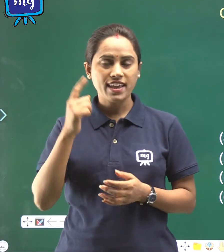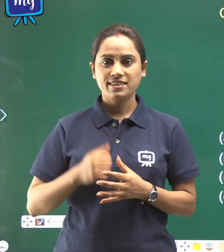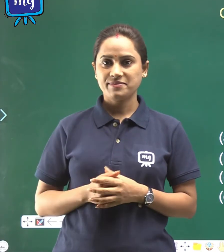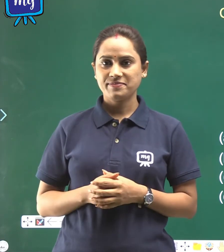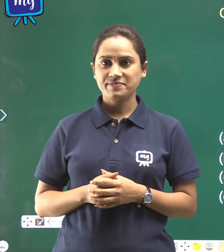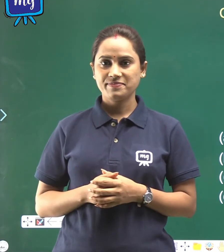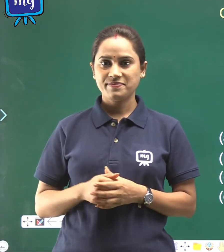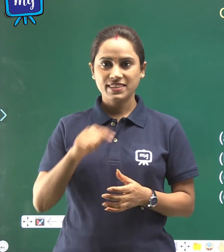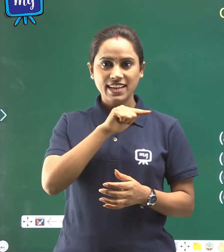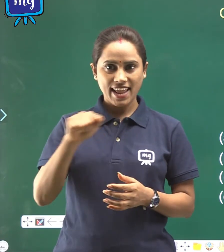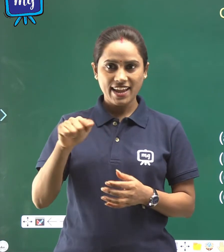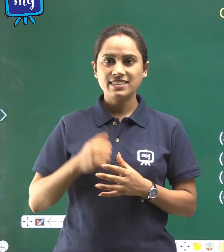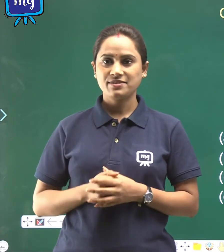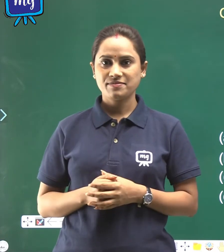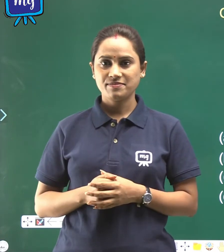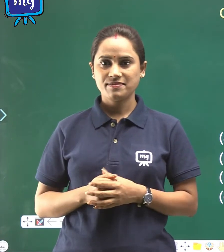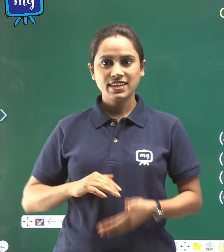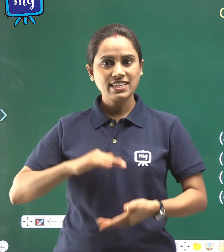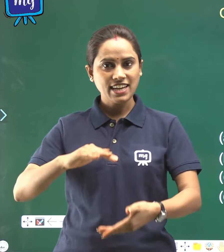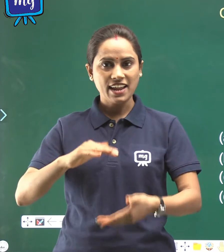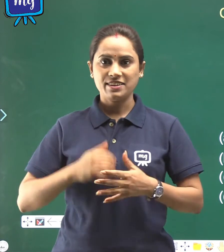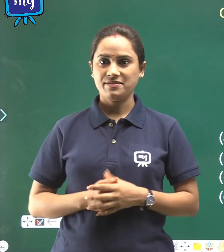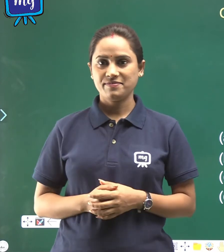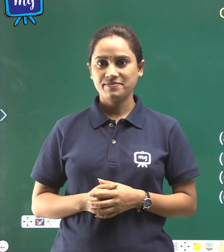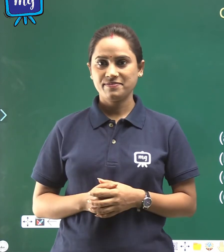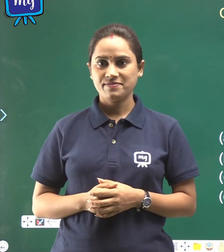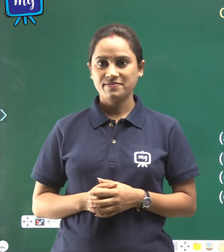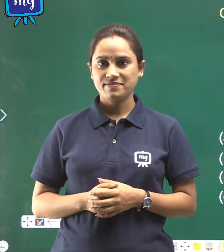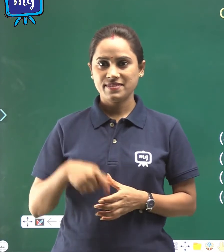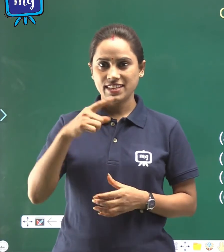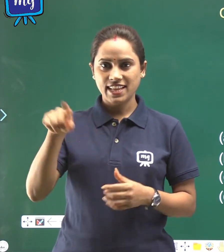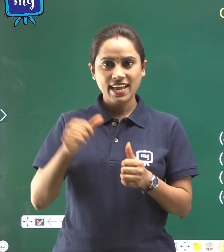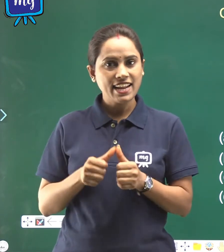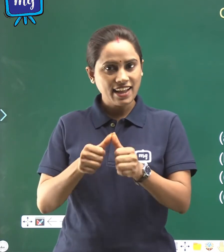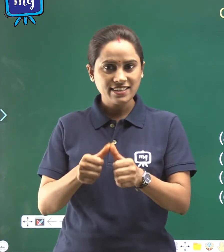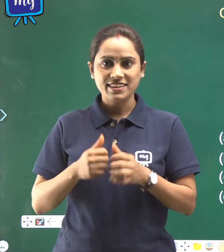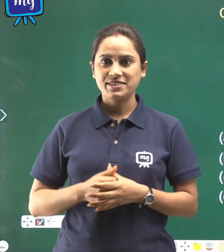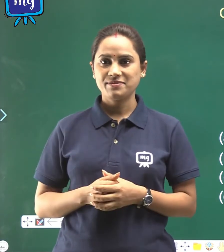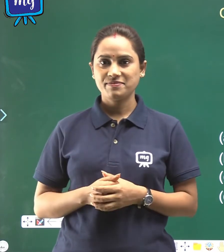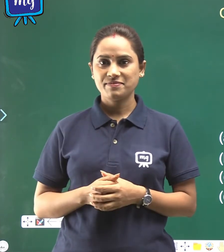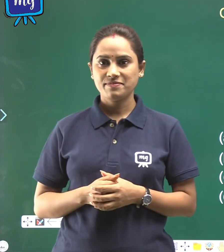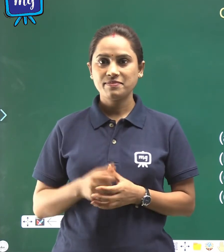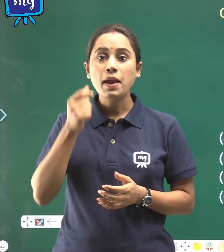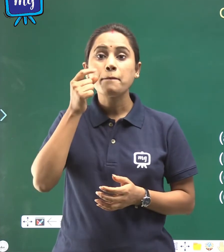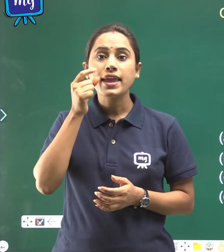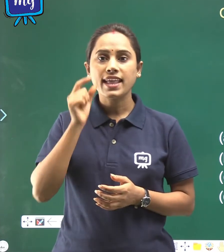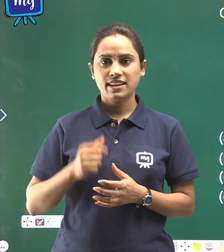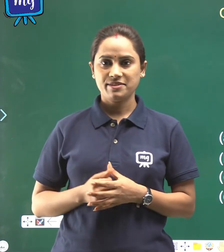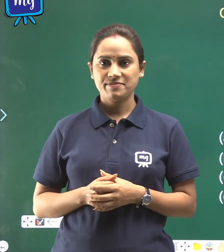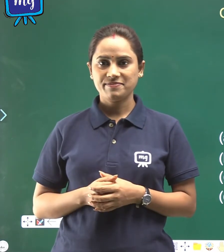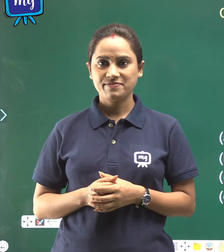dash child. Correct answer is male.